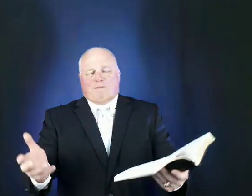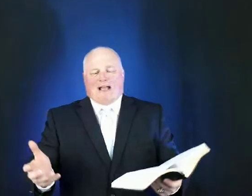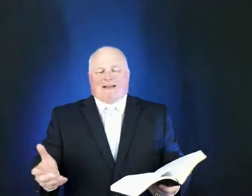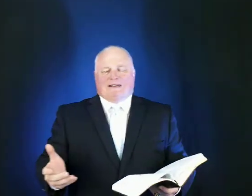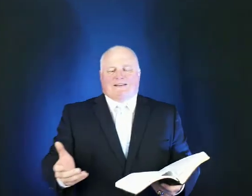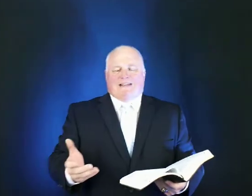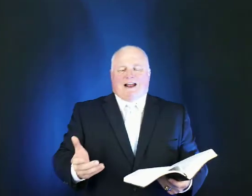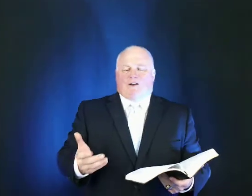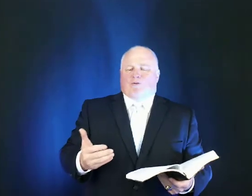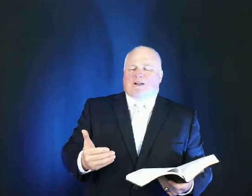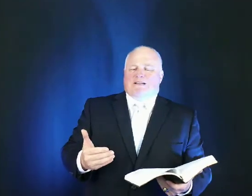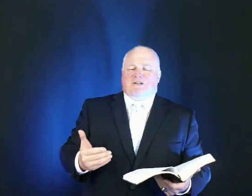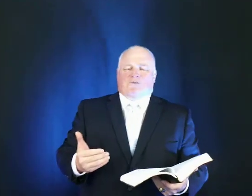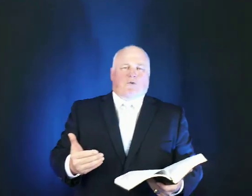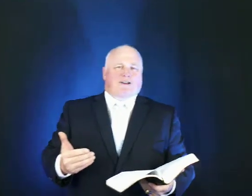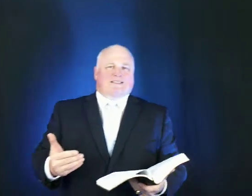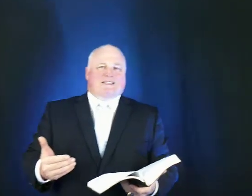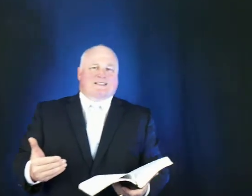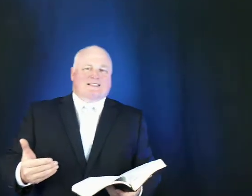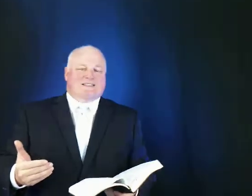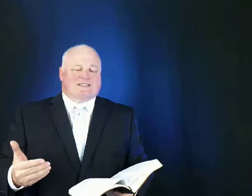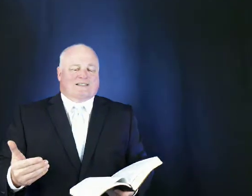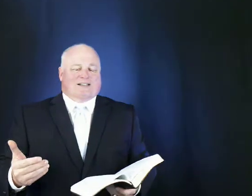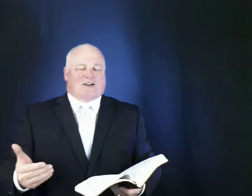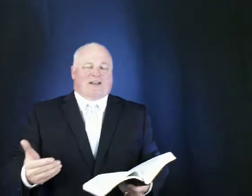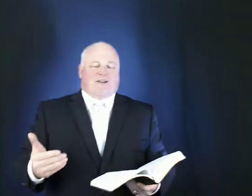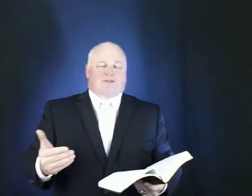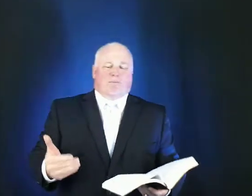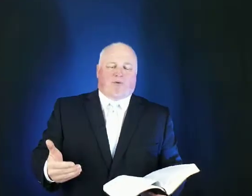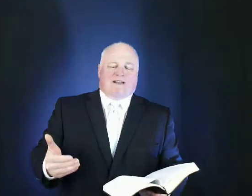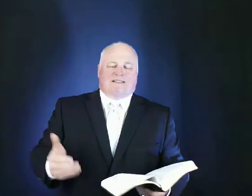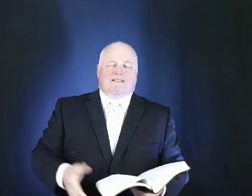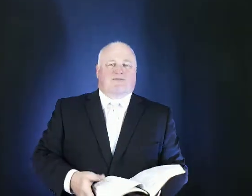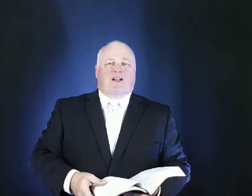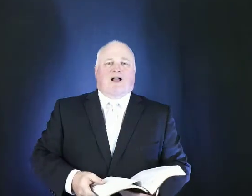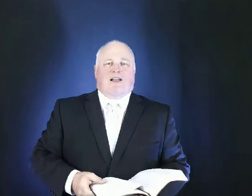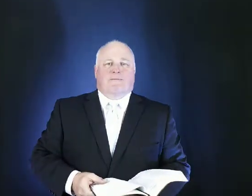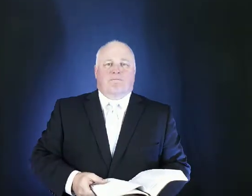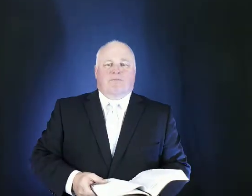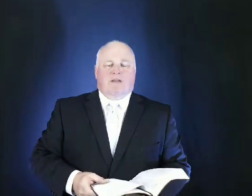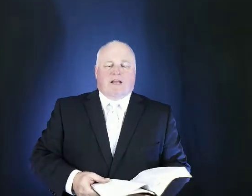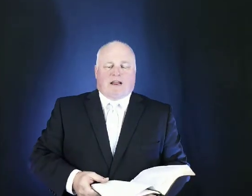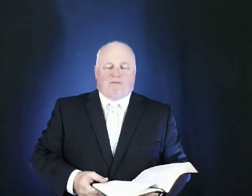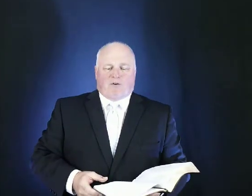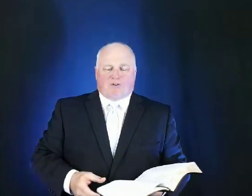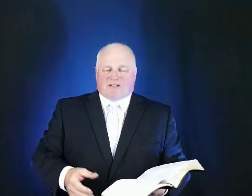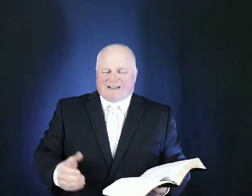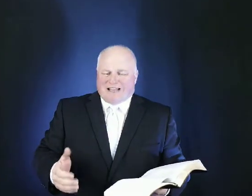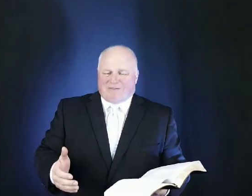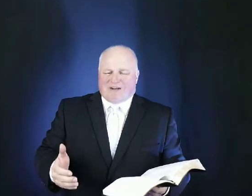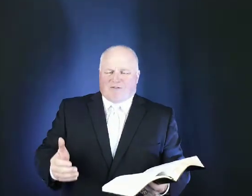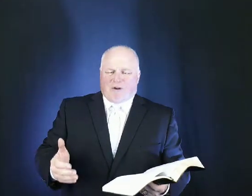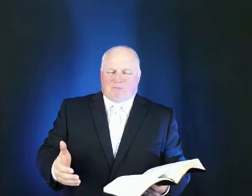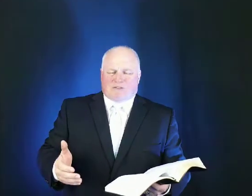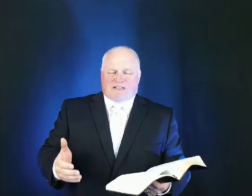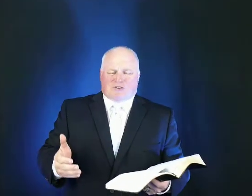reminded that our reason for existence is to declare the praises of god in verse 11 it represents a